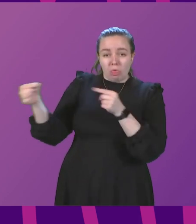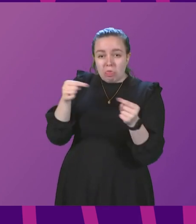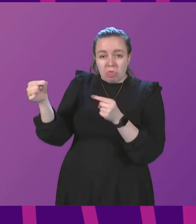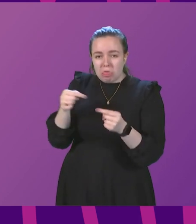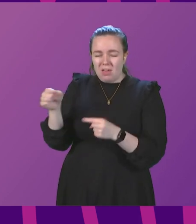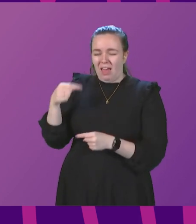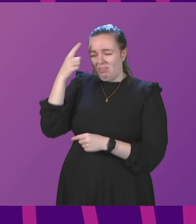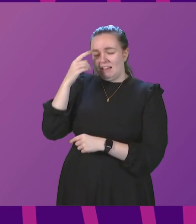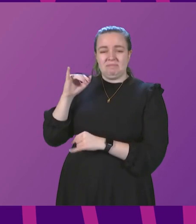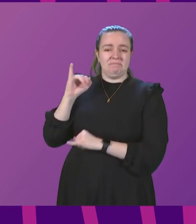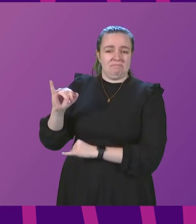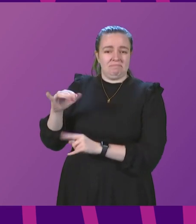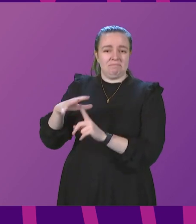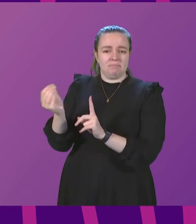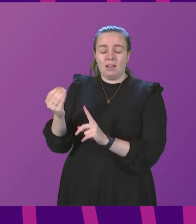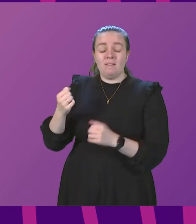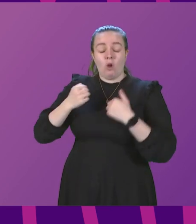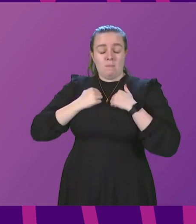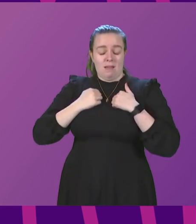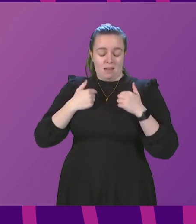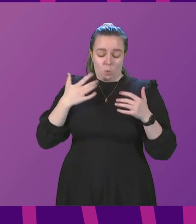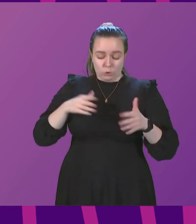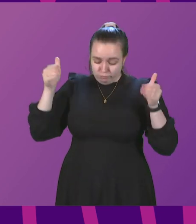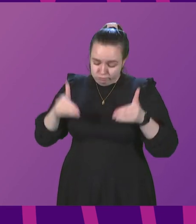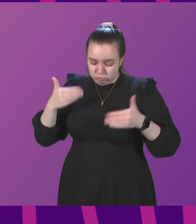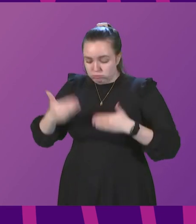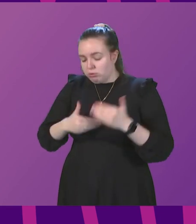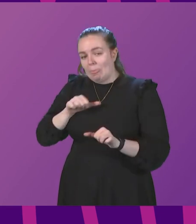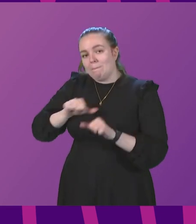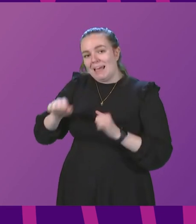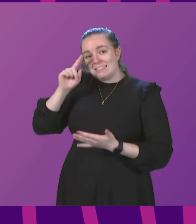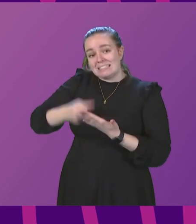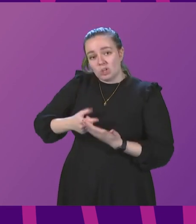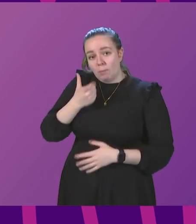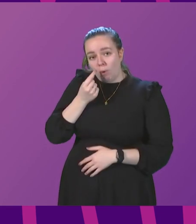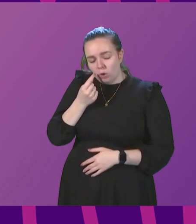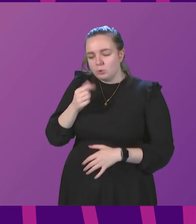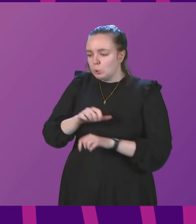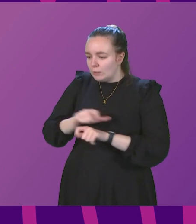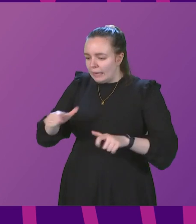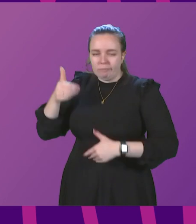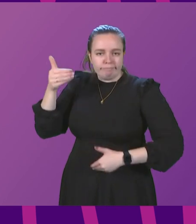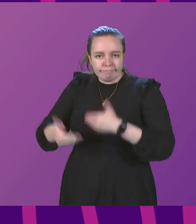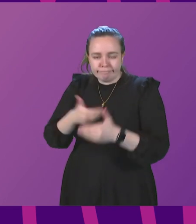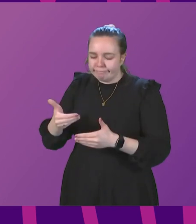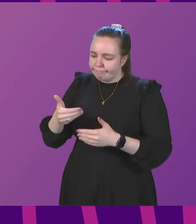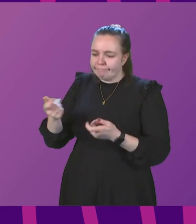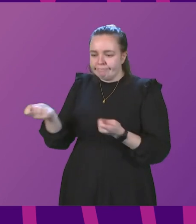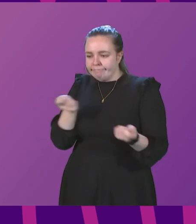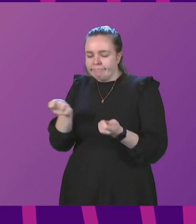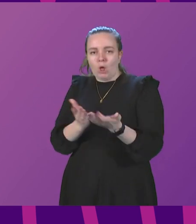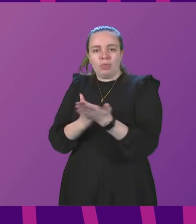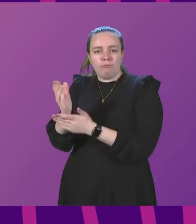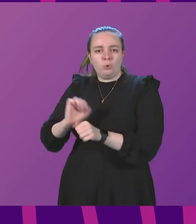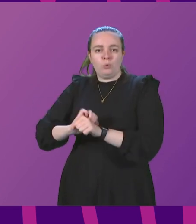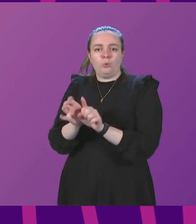badly of the Conservatives. For my part, I'm just going to go on with taking the best decisions we can to keep driving and steering this country through the